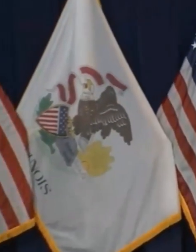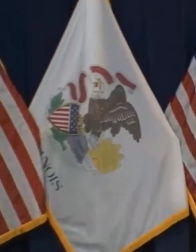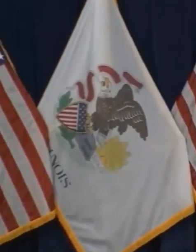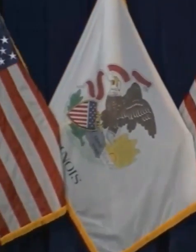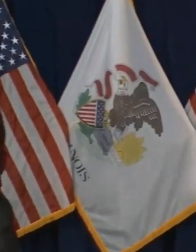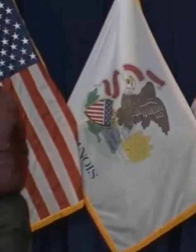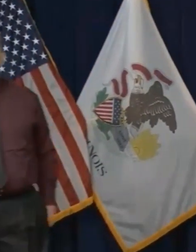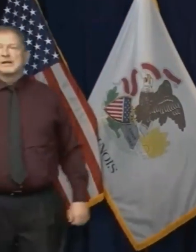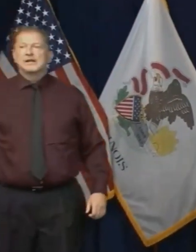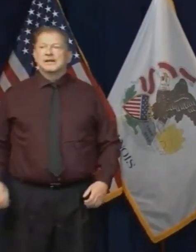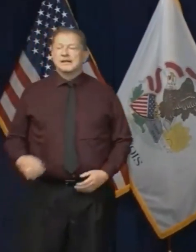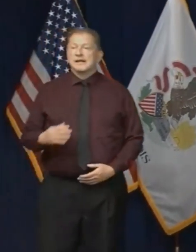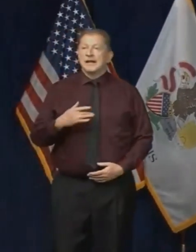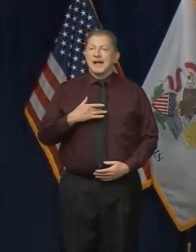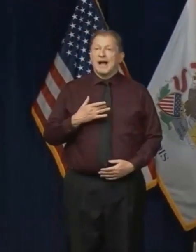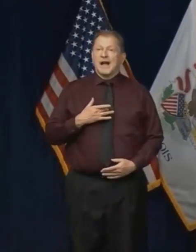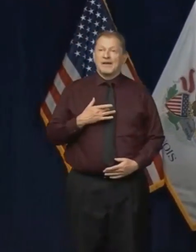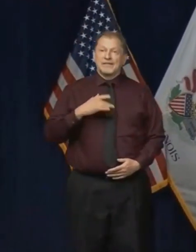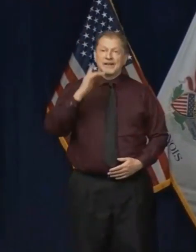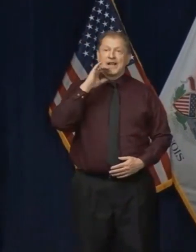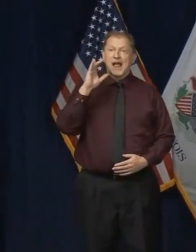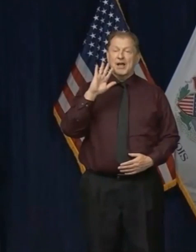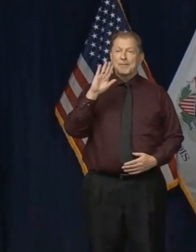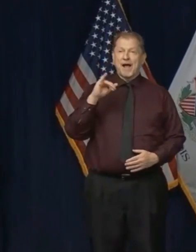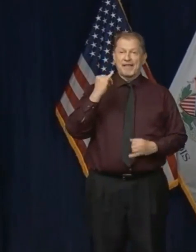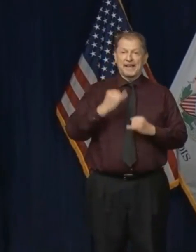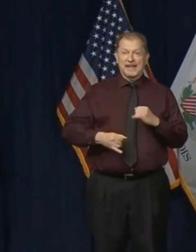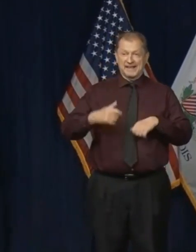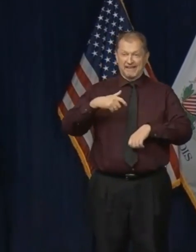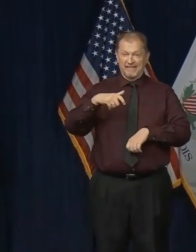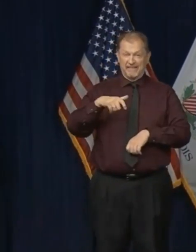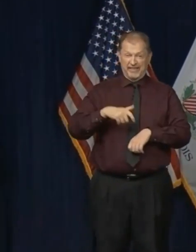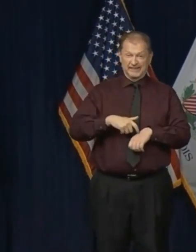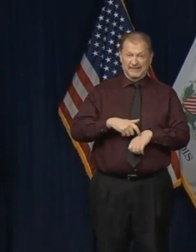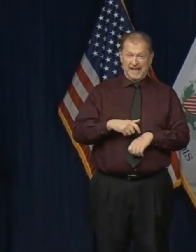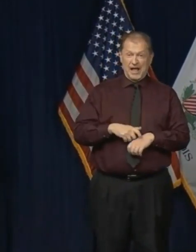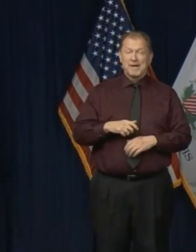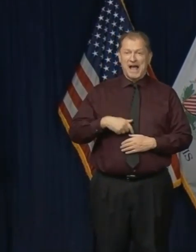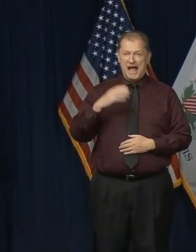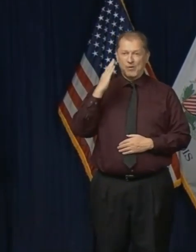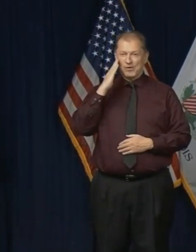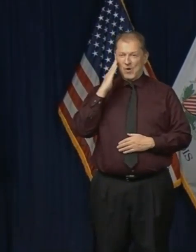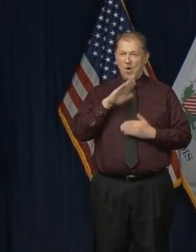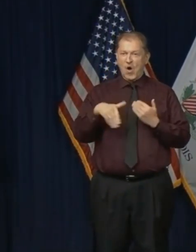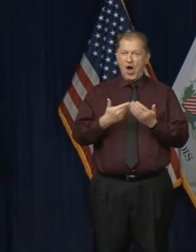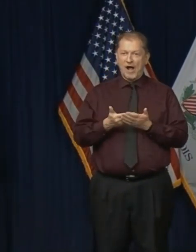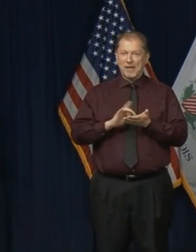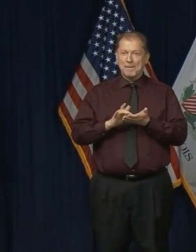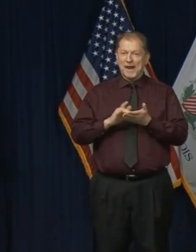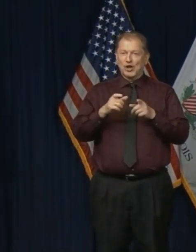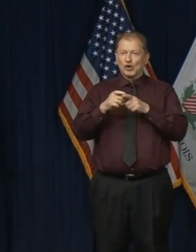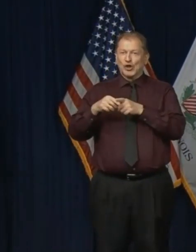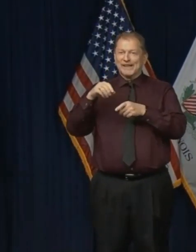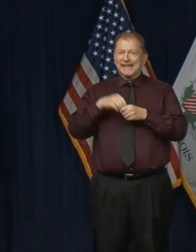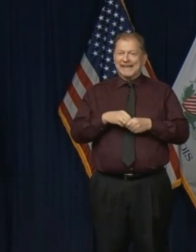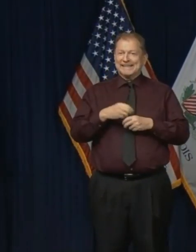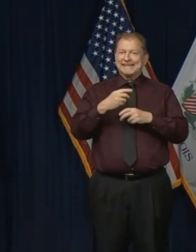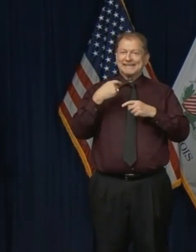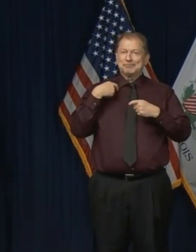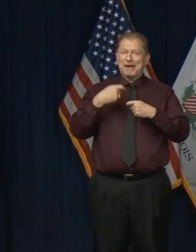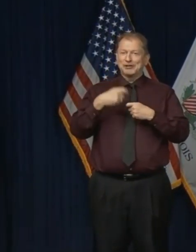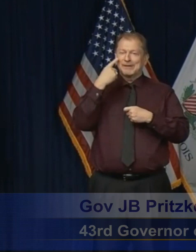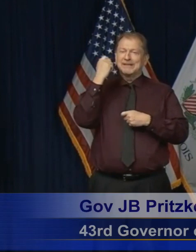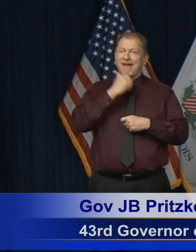I feel like by the end of this, I'm going to be able to know every medical term in Spanish. So thank you very